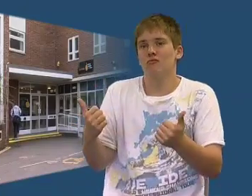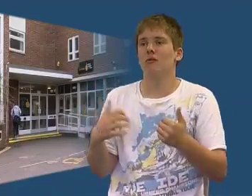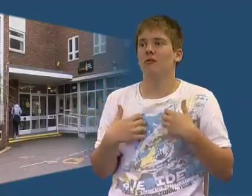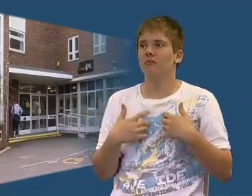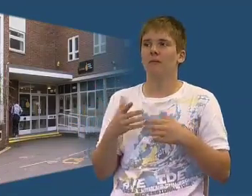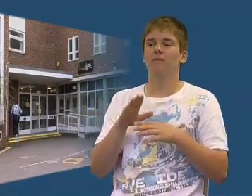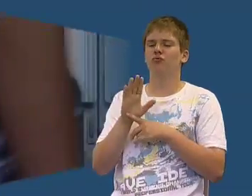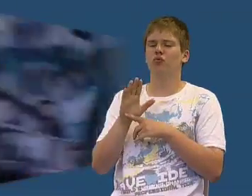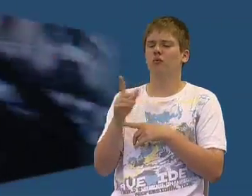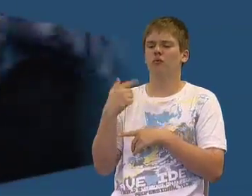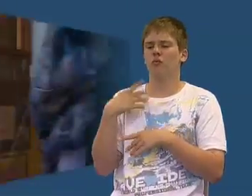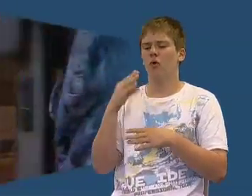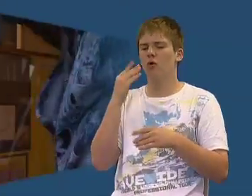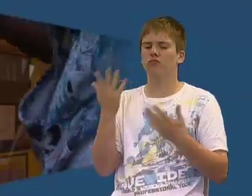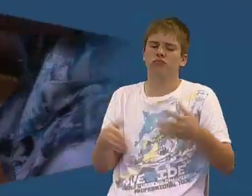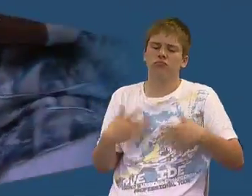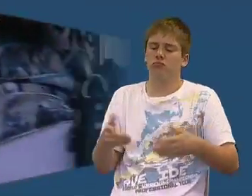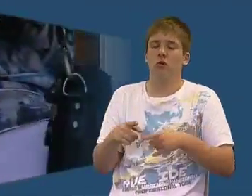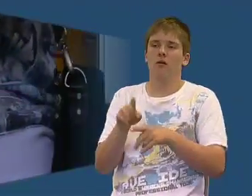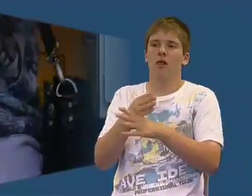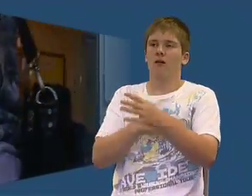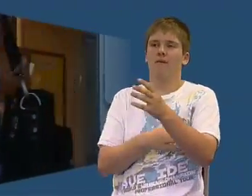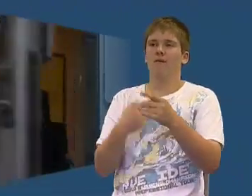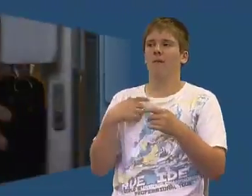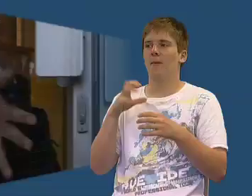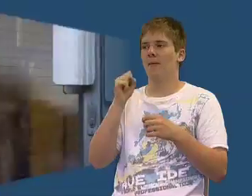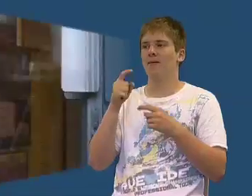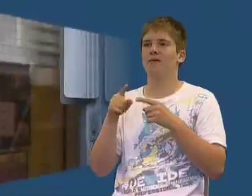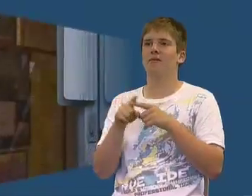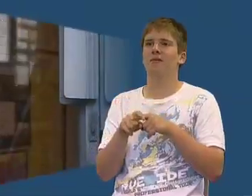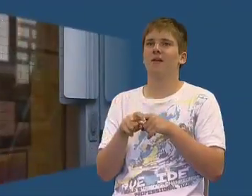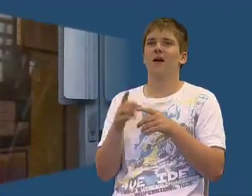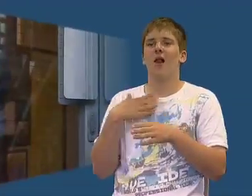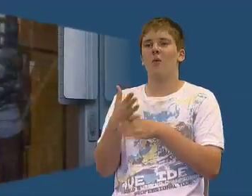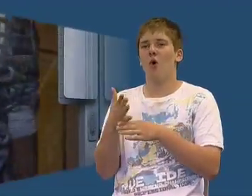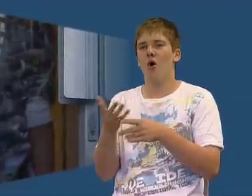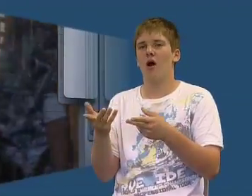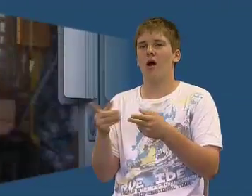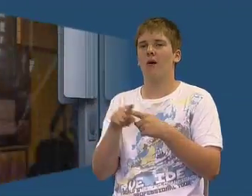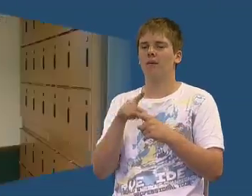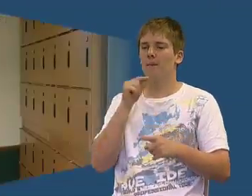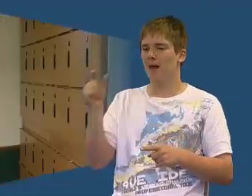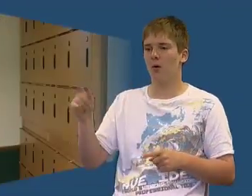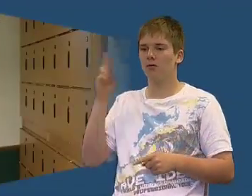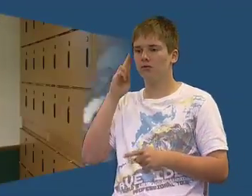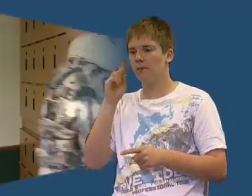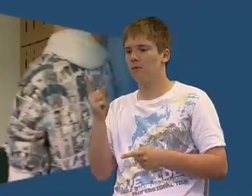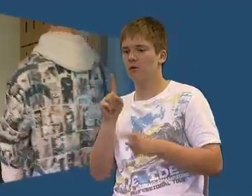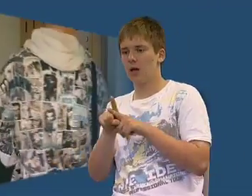It's been a great time so far. I've had lots of experiences, really enjoyed myself. I love the work, love the